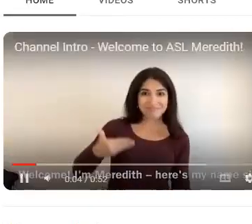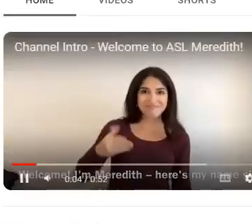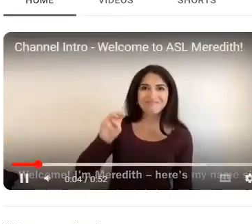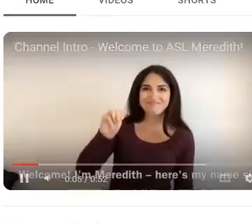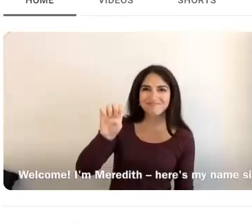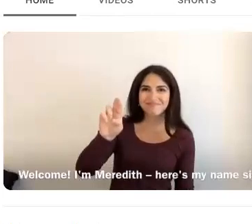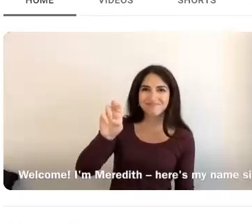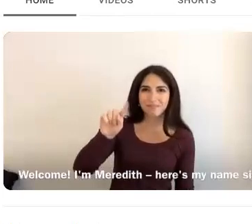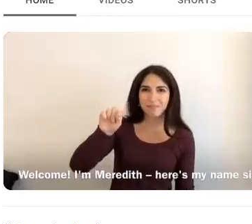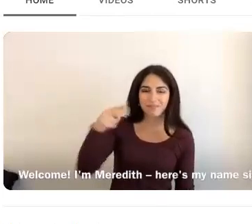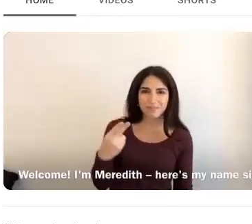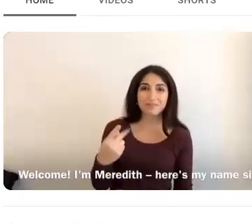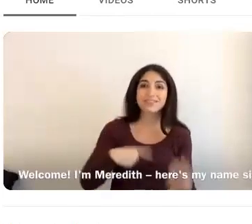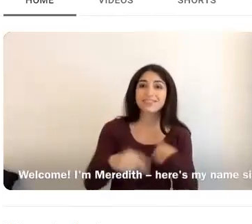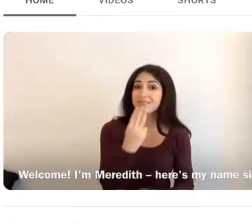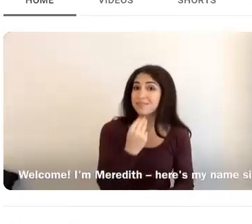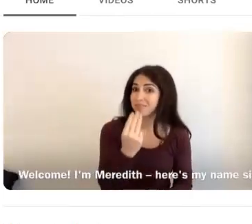this is going to be a YouTube channel.